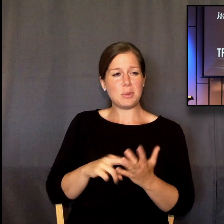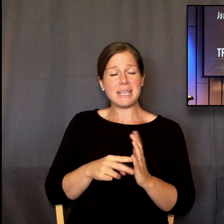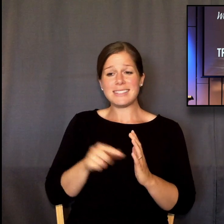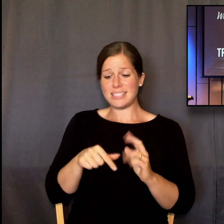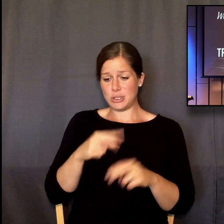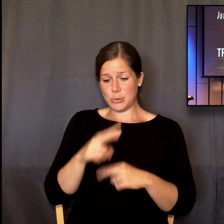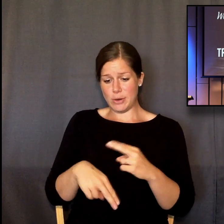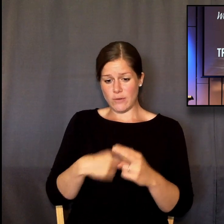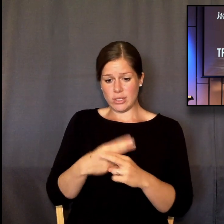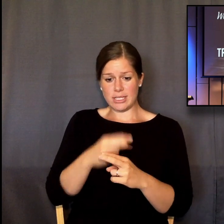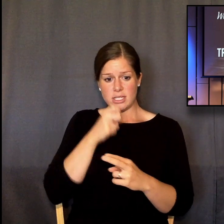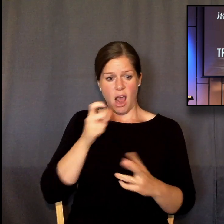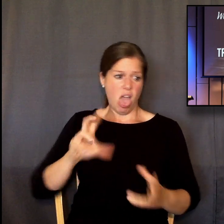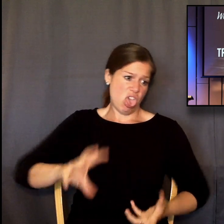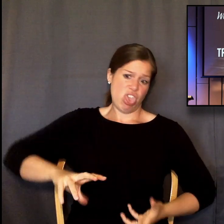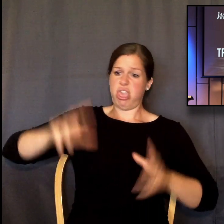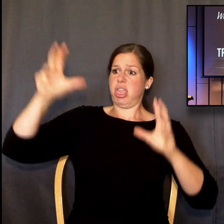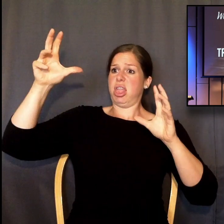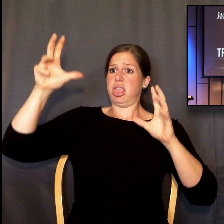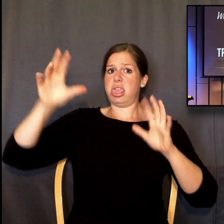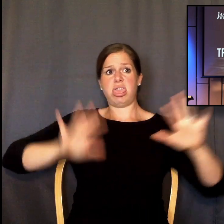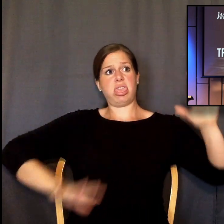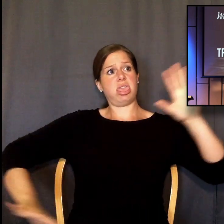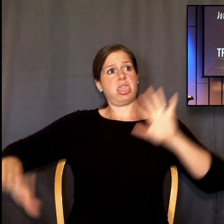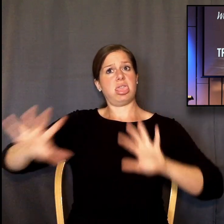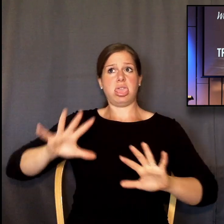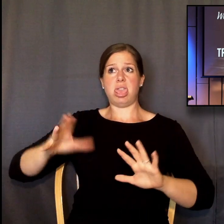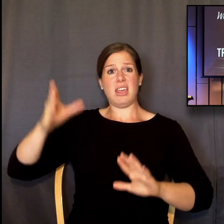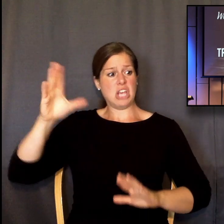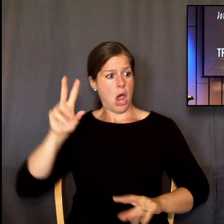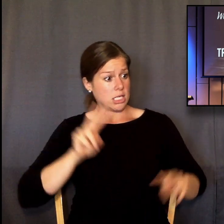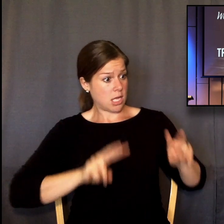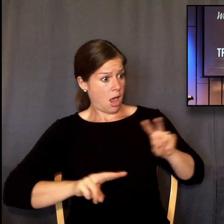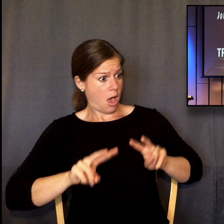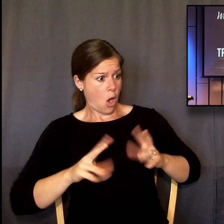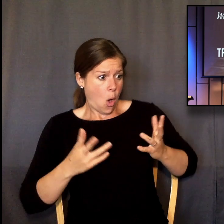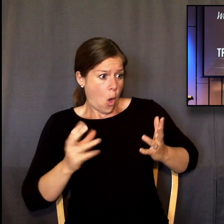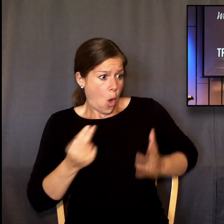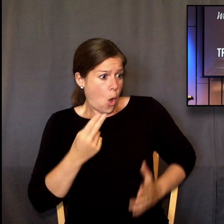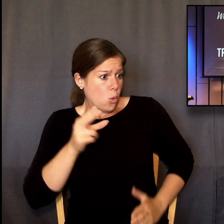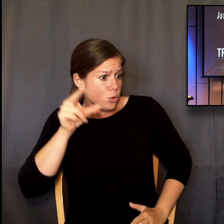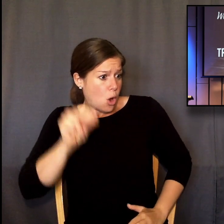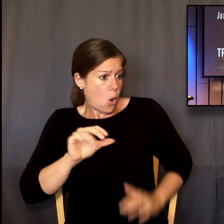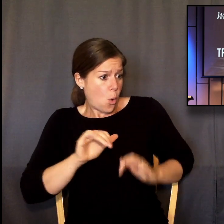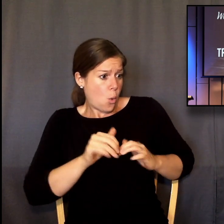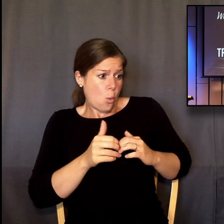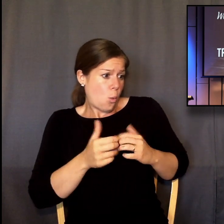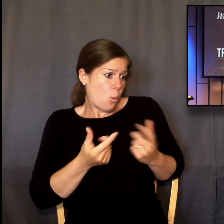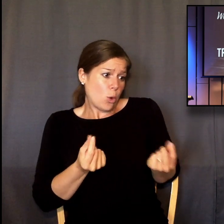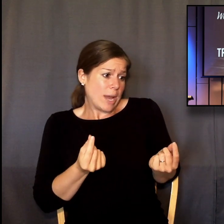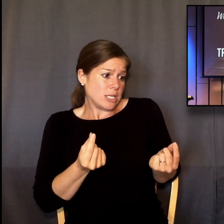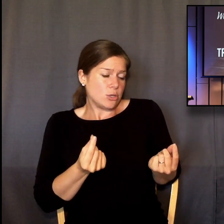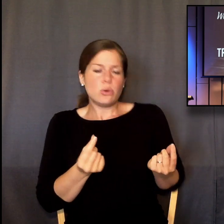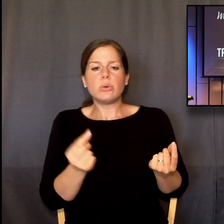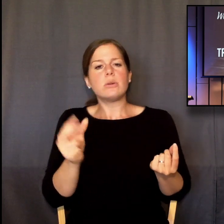control with a terrified God wishing he could stop it, and wondering where is it going to crash, and how can, what can he do with the carnage that's left over?